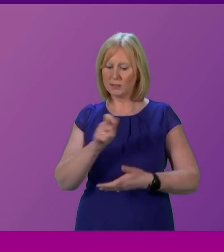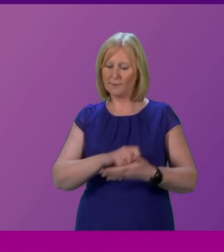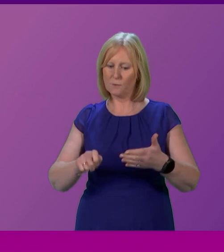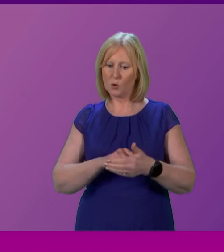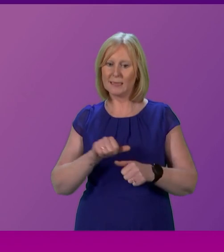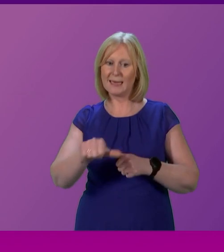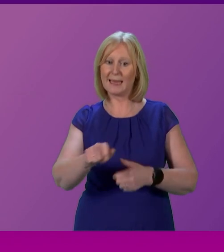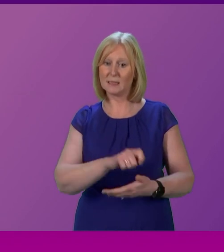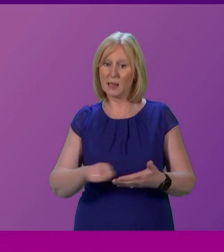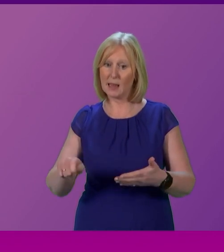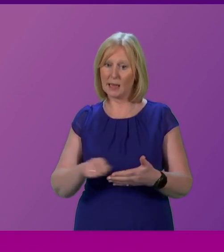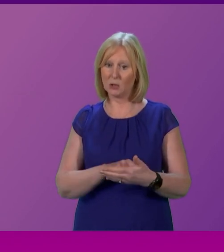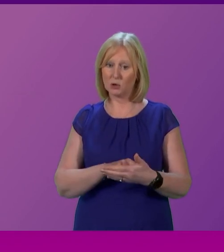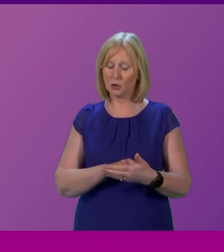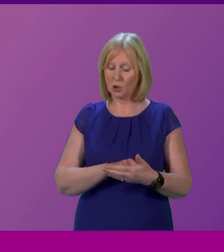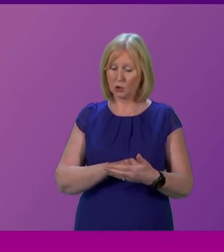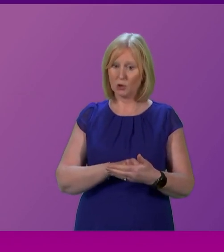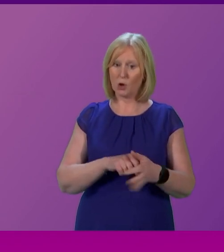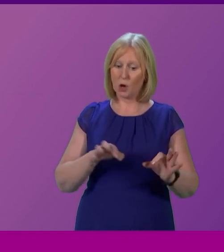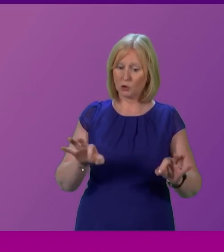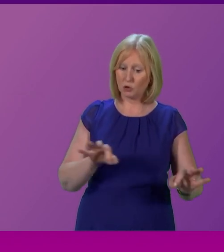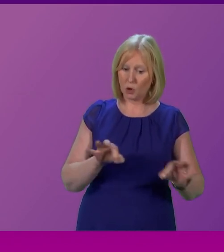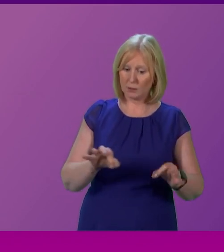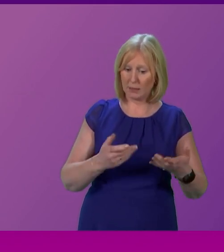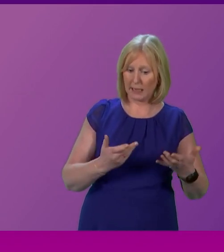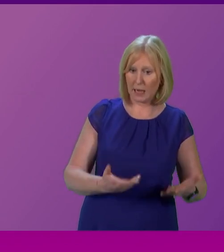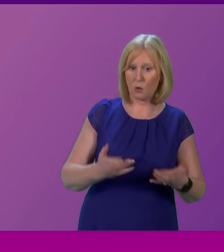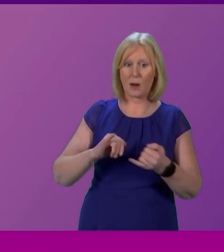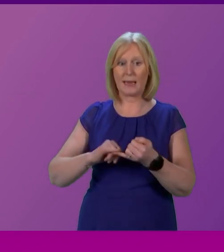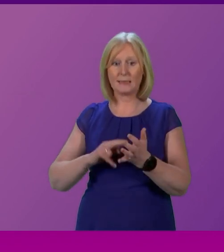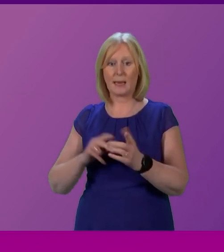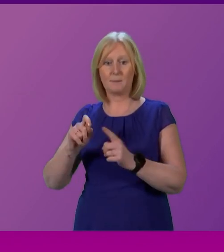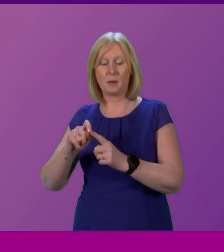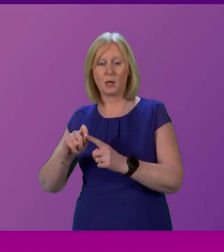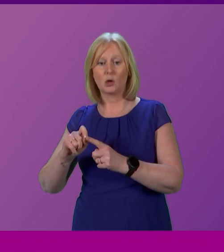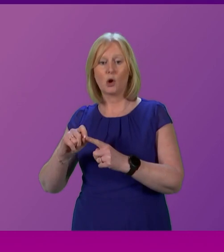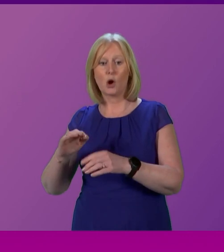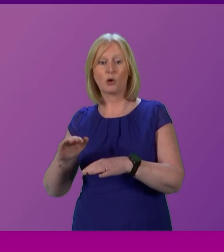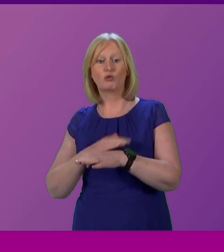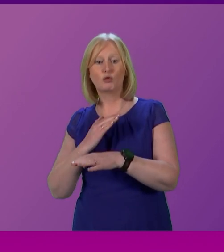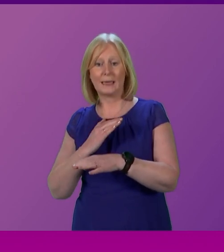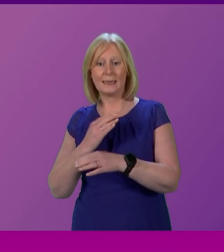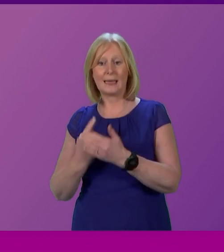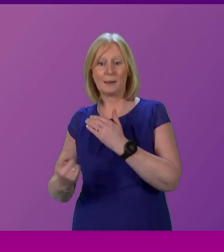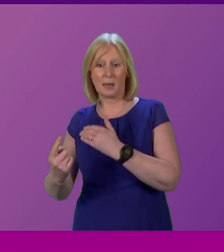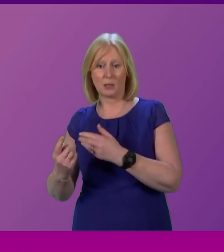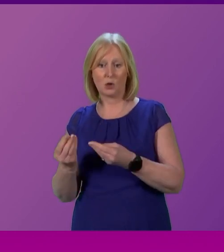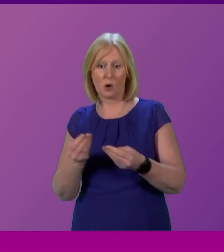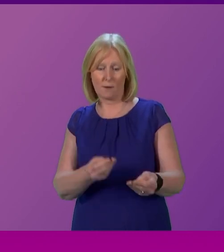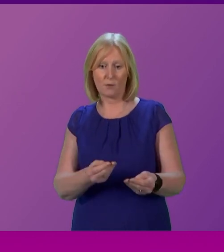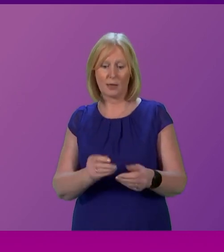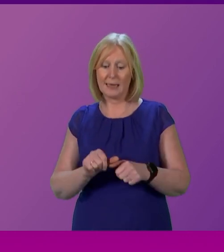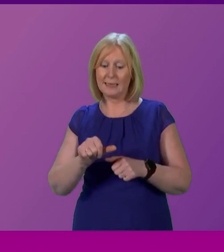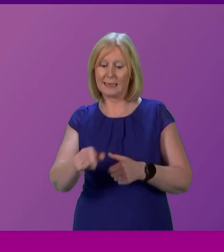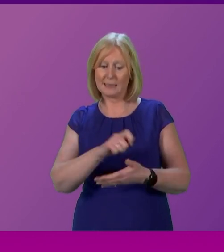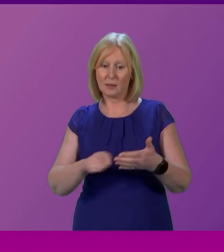election. And it is not a choice between the status quo or the SNP and Greens independence offer. At the next general election, we